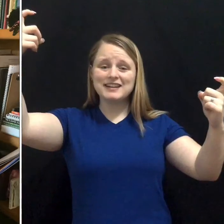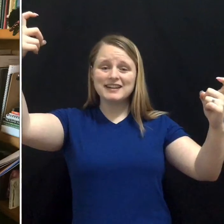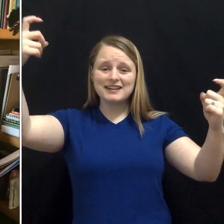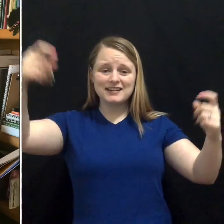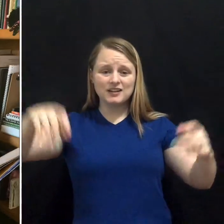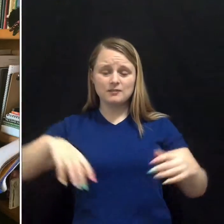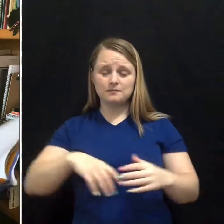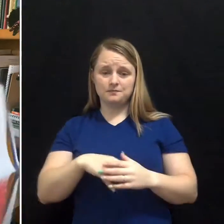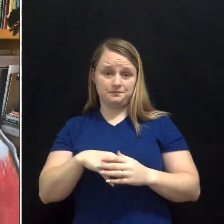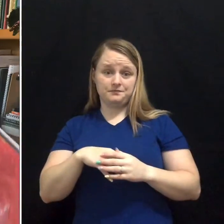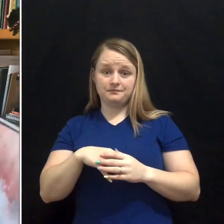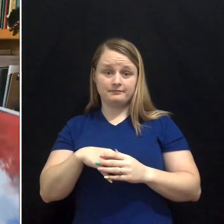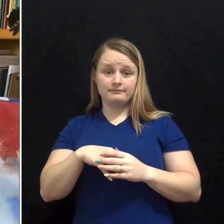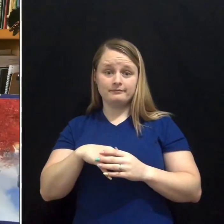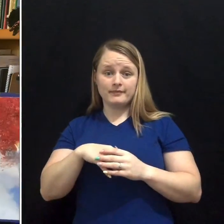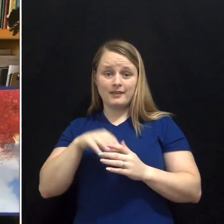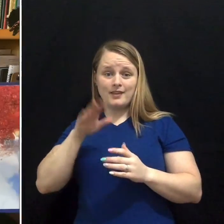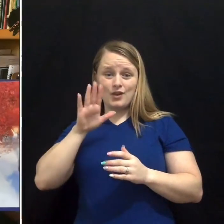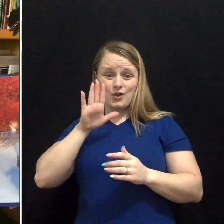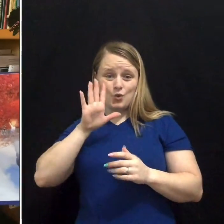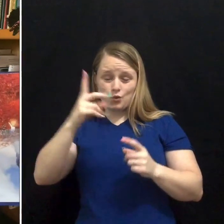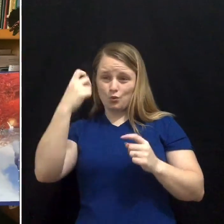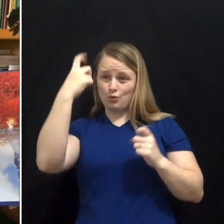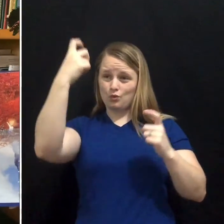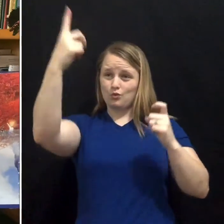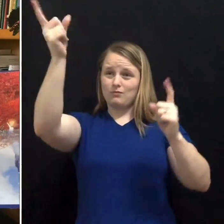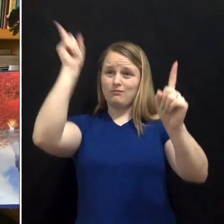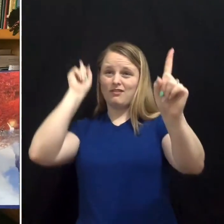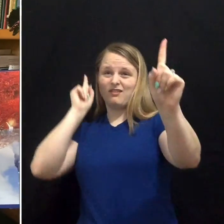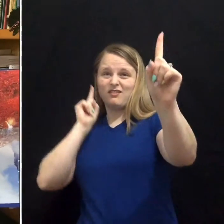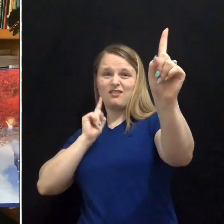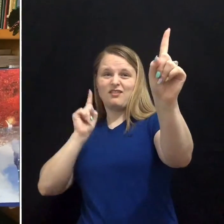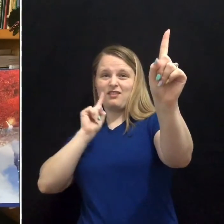There's just no telling how high you can go.